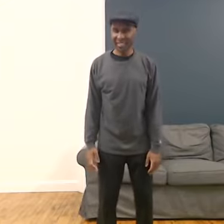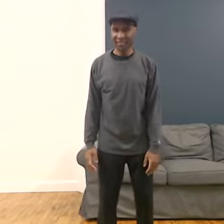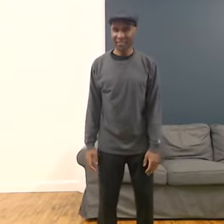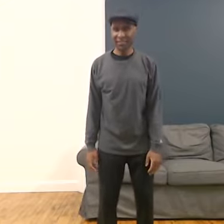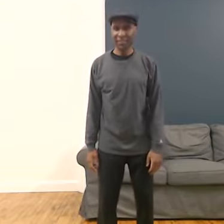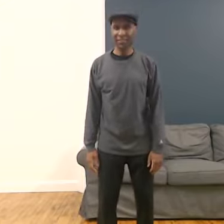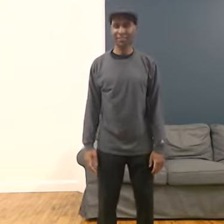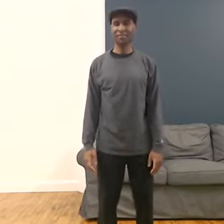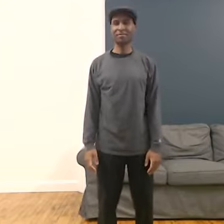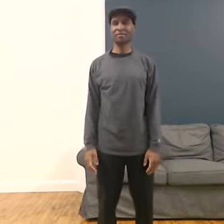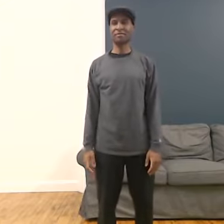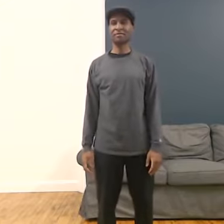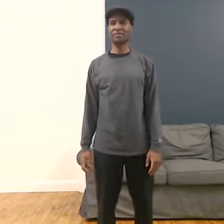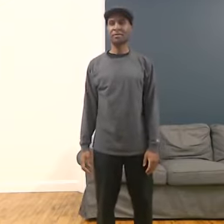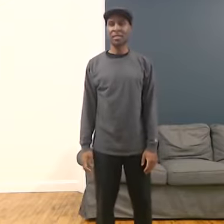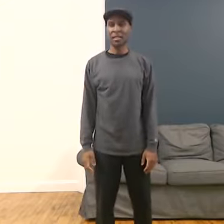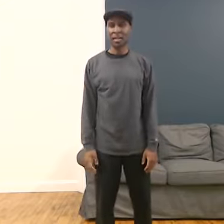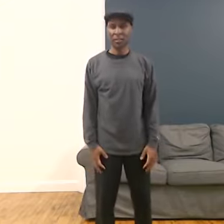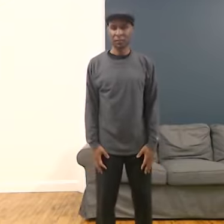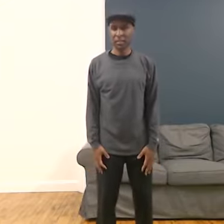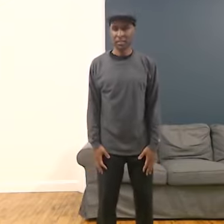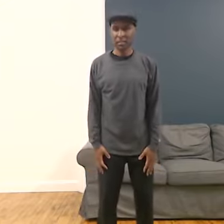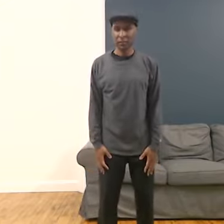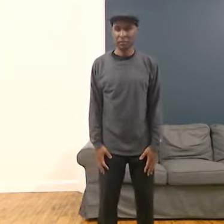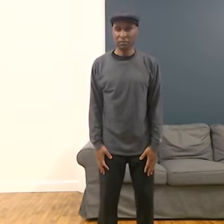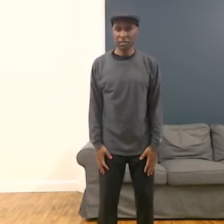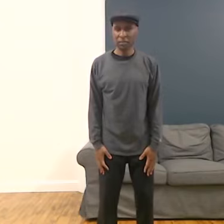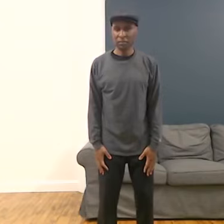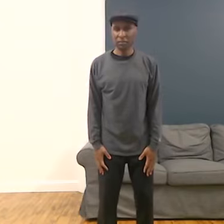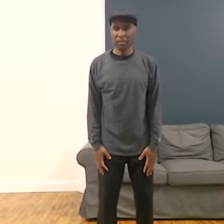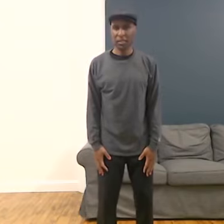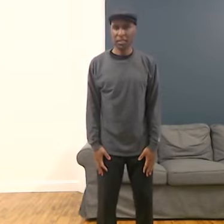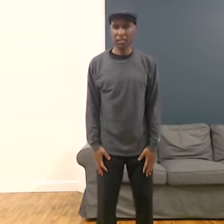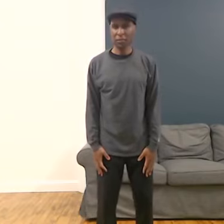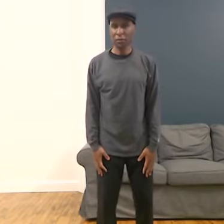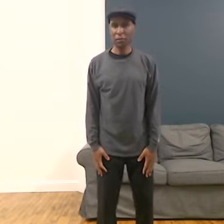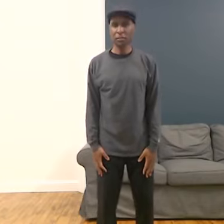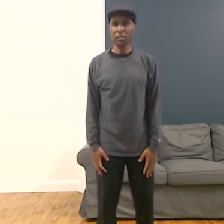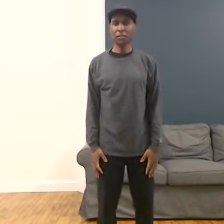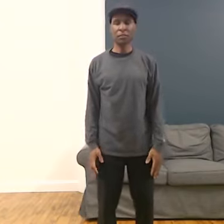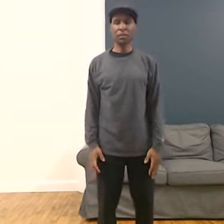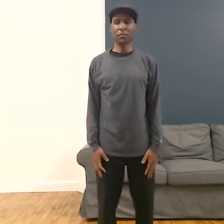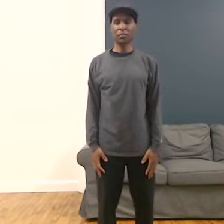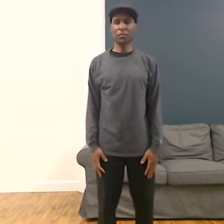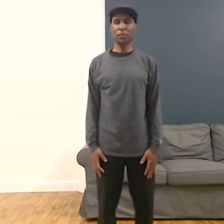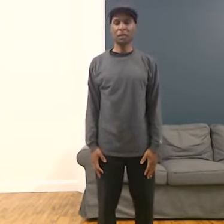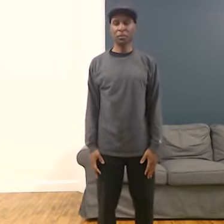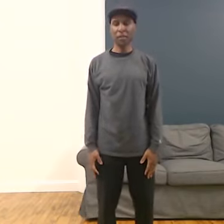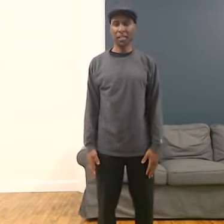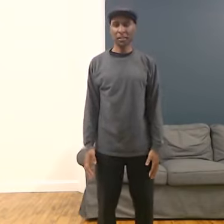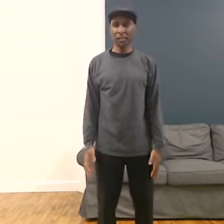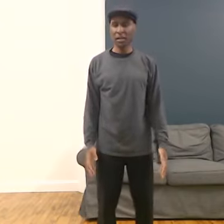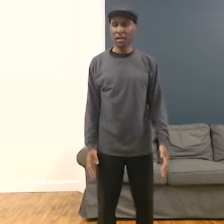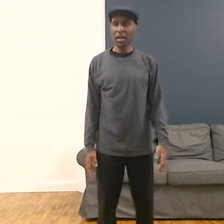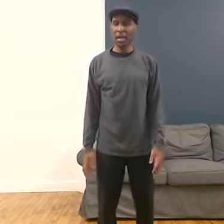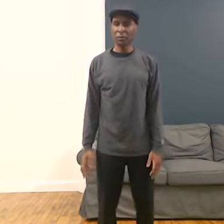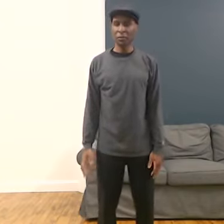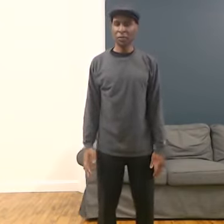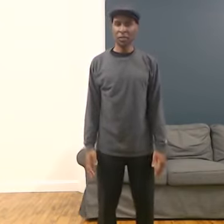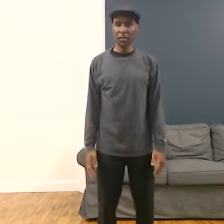care of yourself. I'll try to give prompts and cues in regards to what I'm doing as we're doing